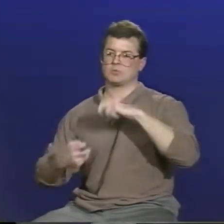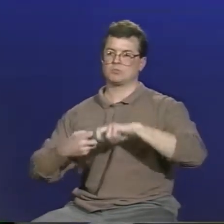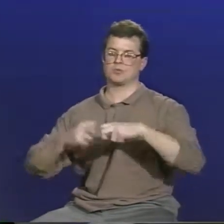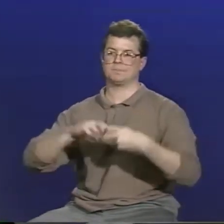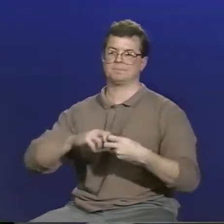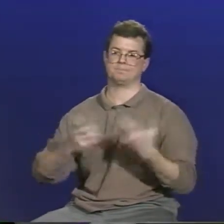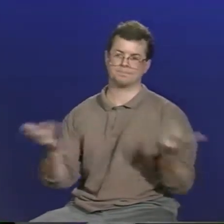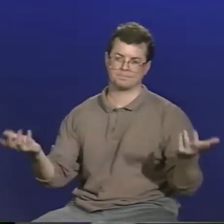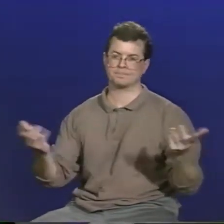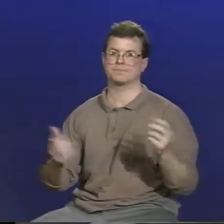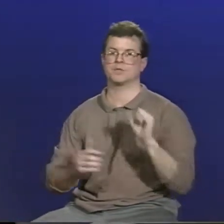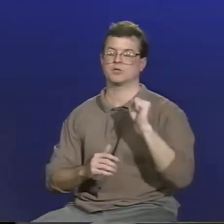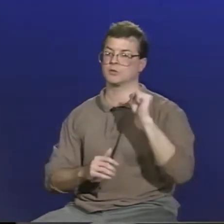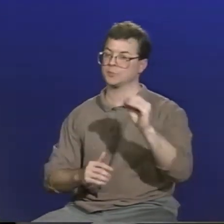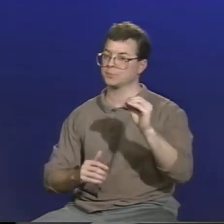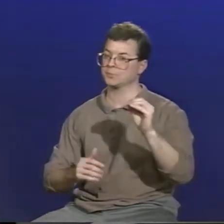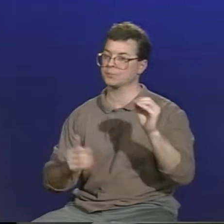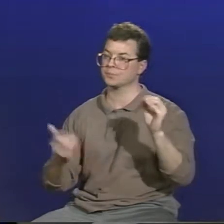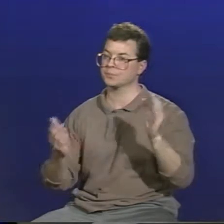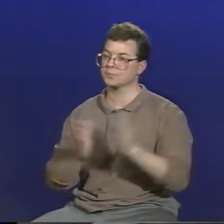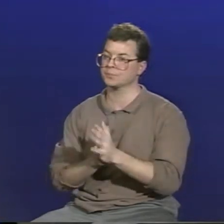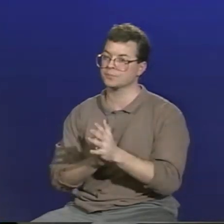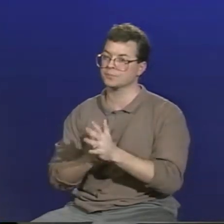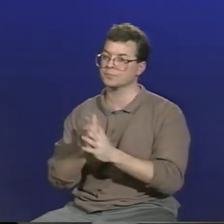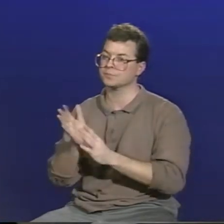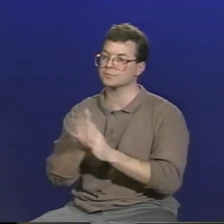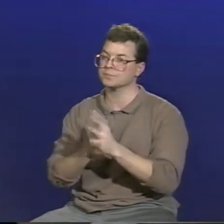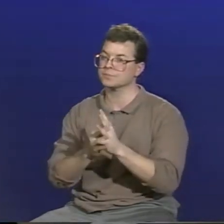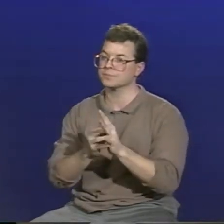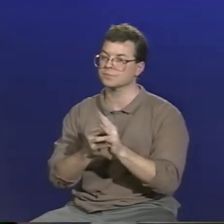then this problem is going to remain serious for many years to come.